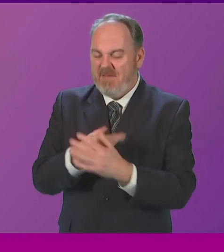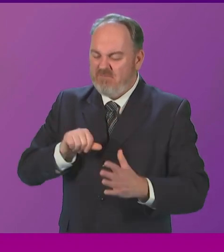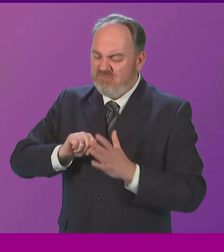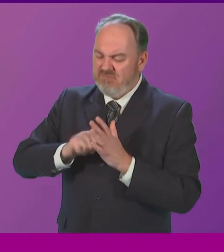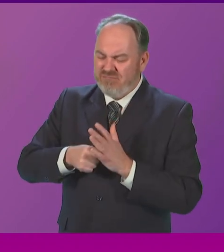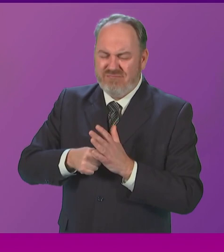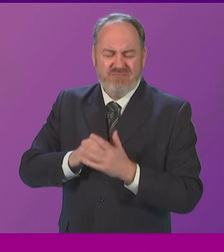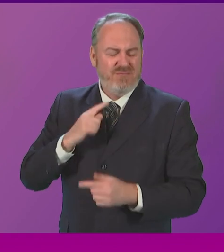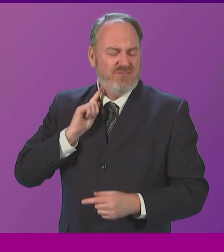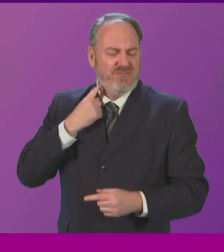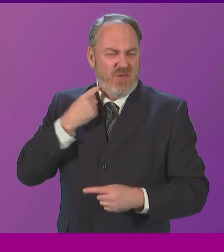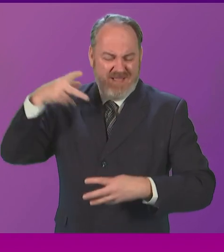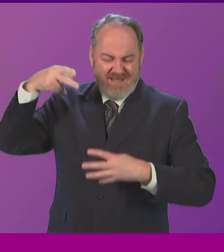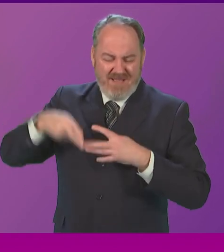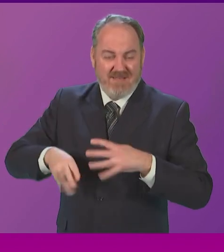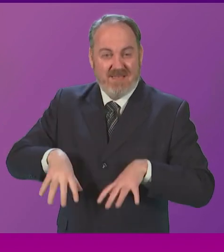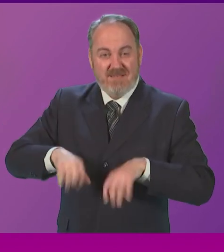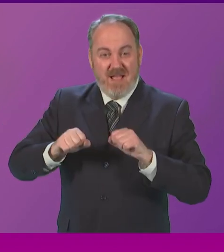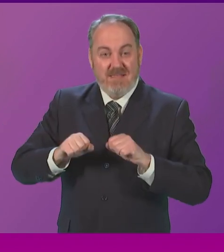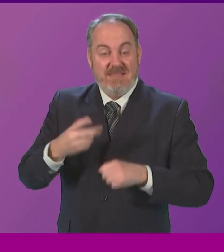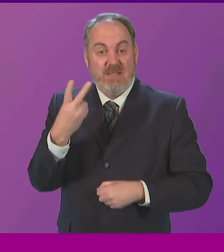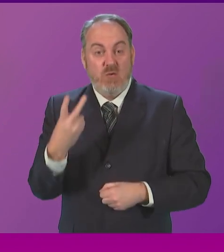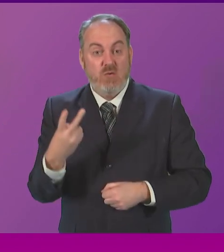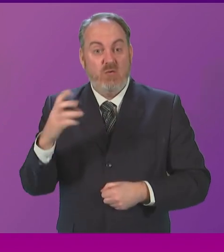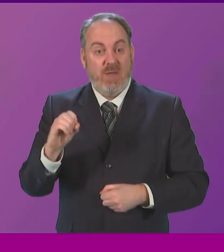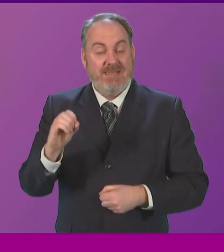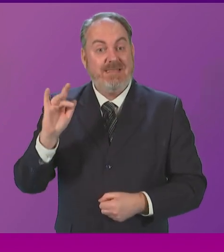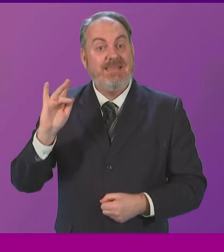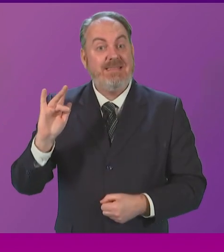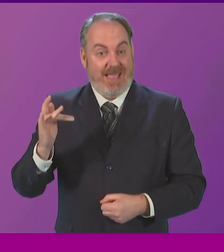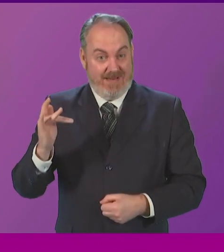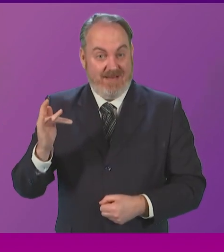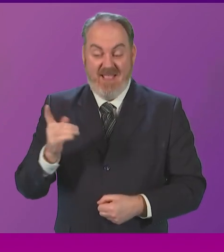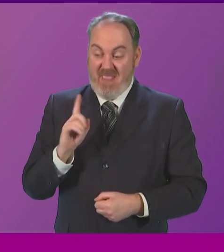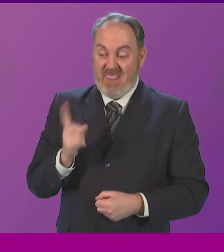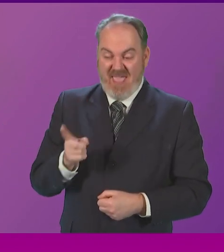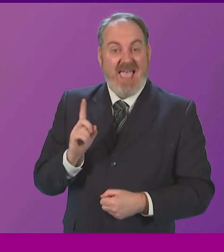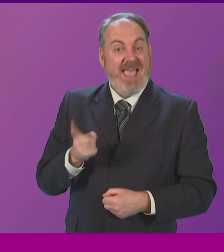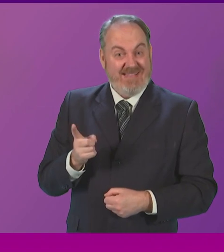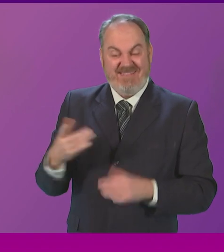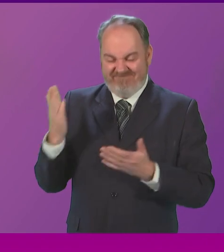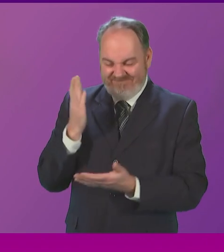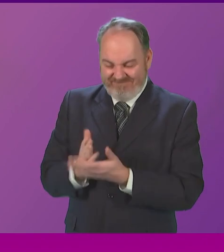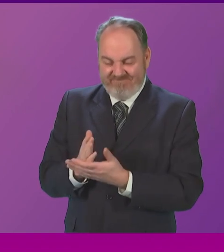that they brought in in 2010, which had a direct